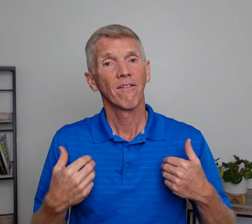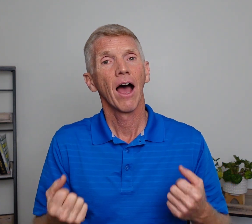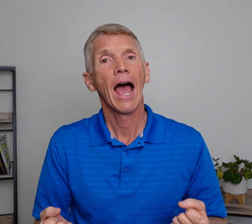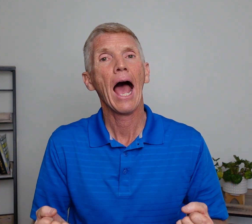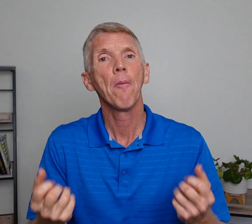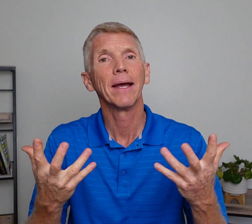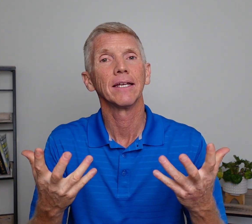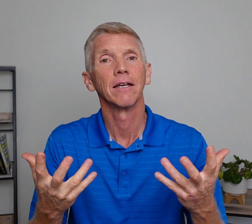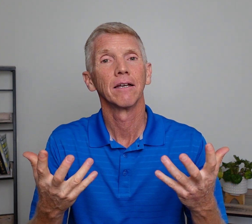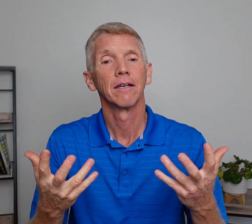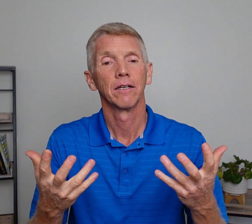how many?